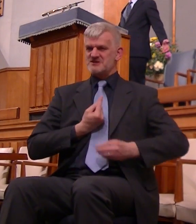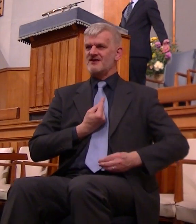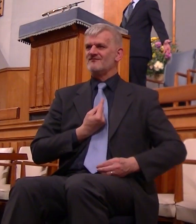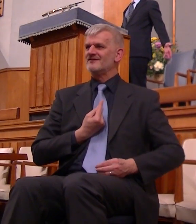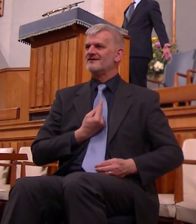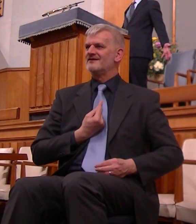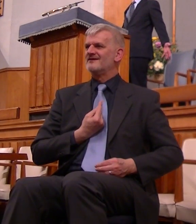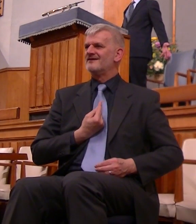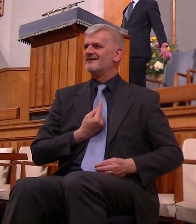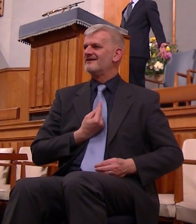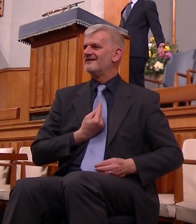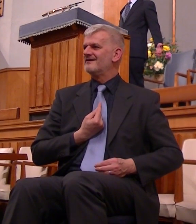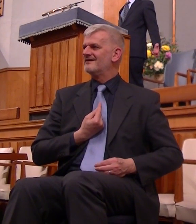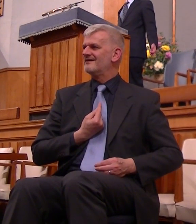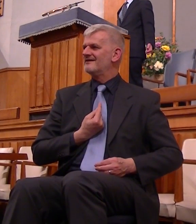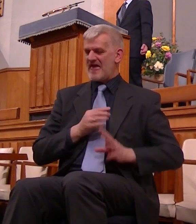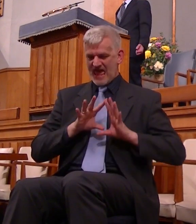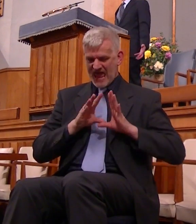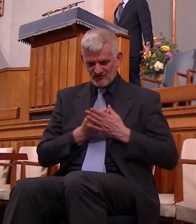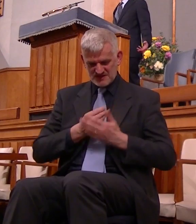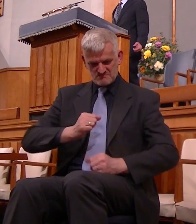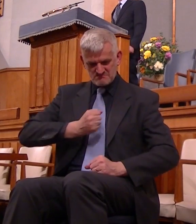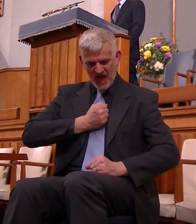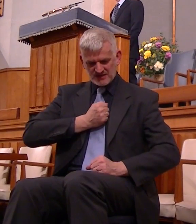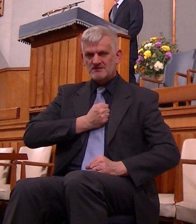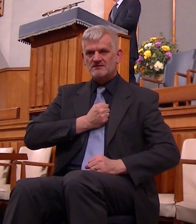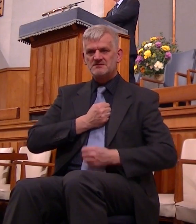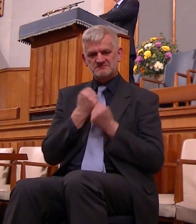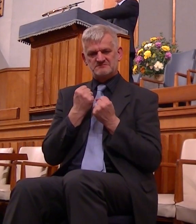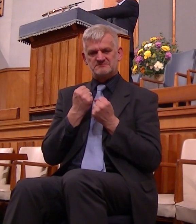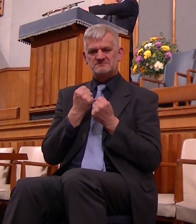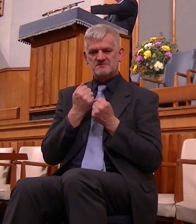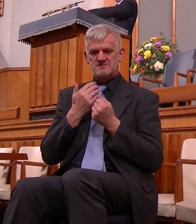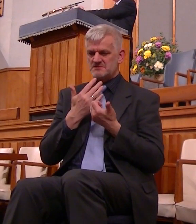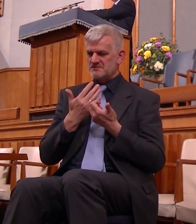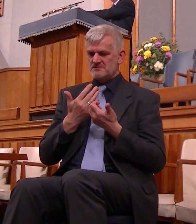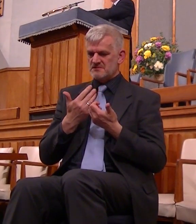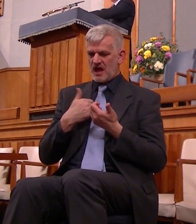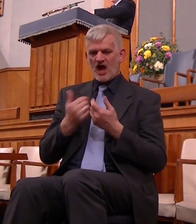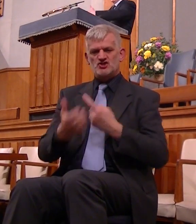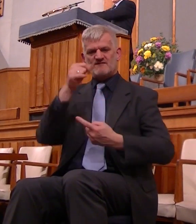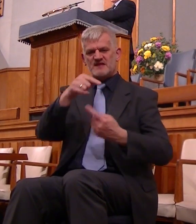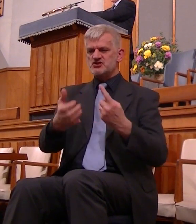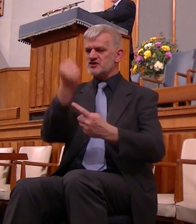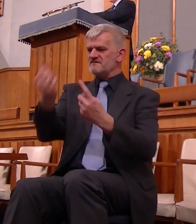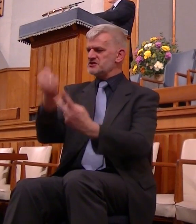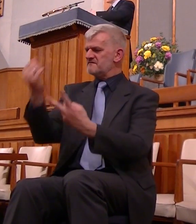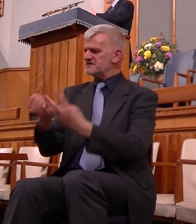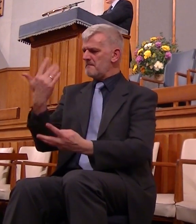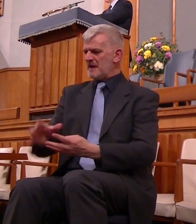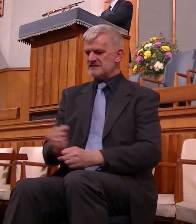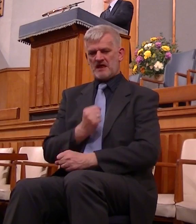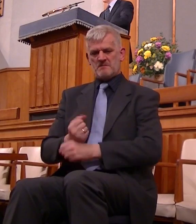I am the owner of everything about me I am the possessor I behave as though I achieved this I accomplished